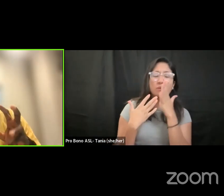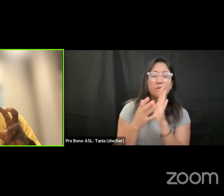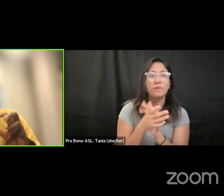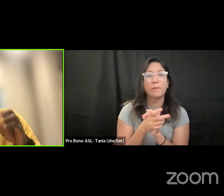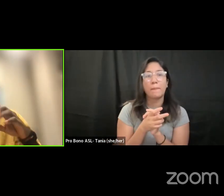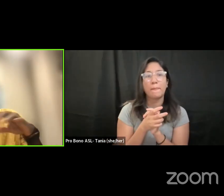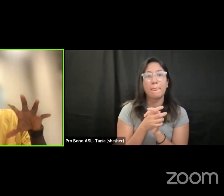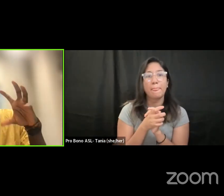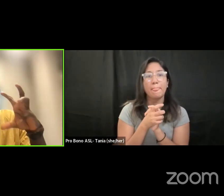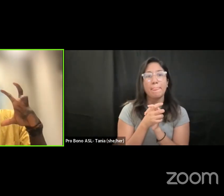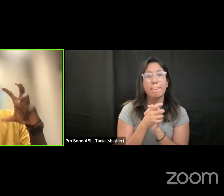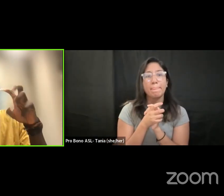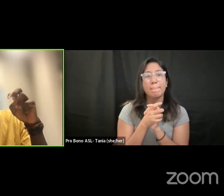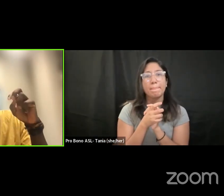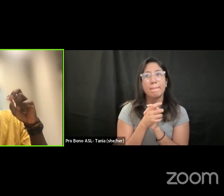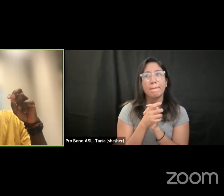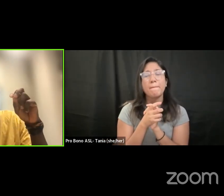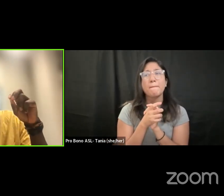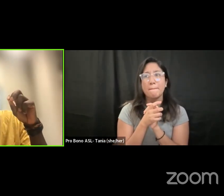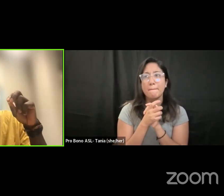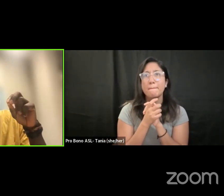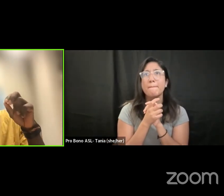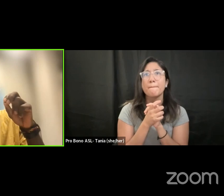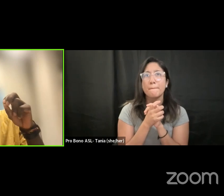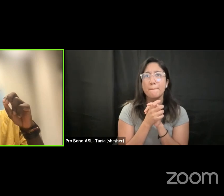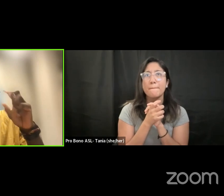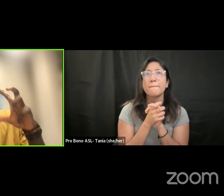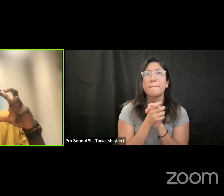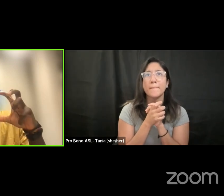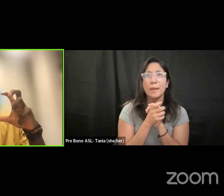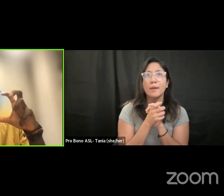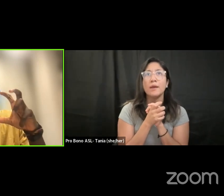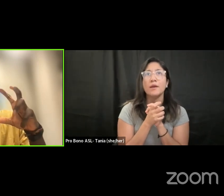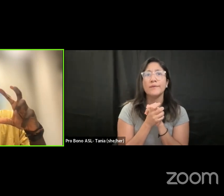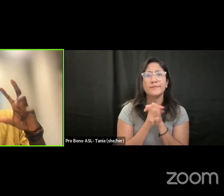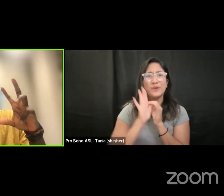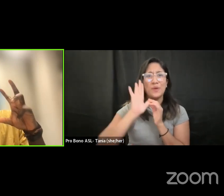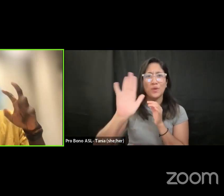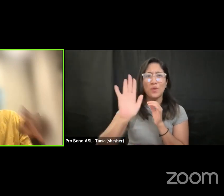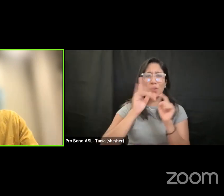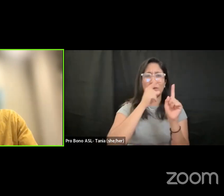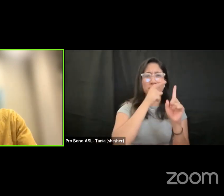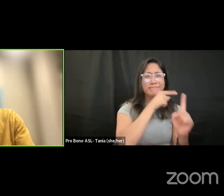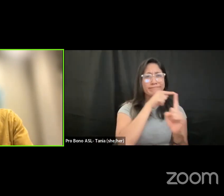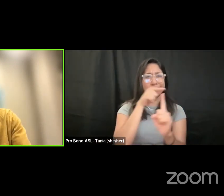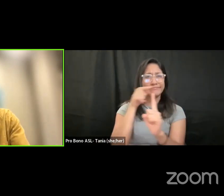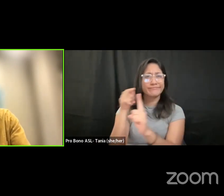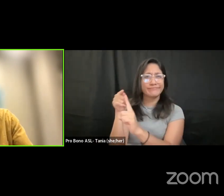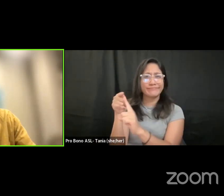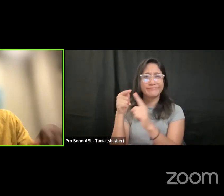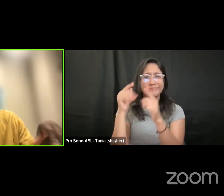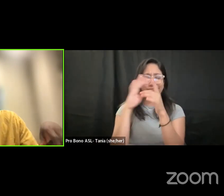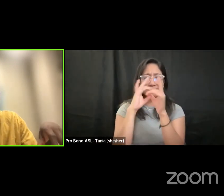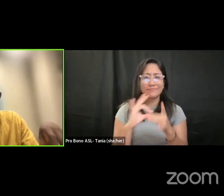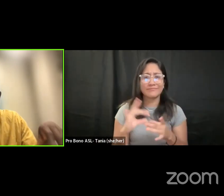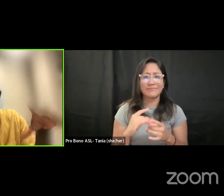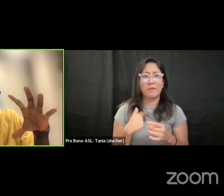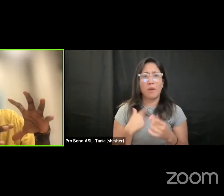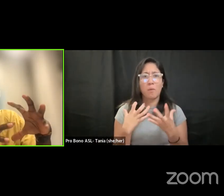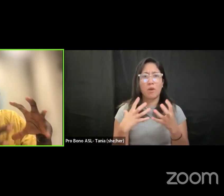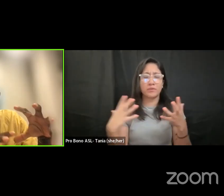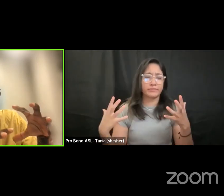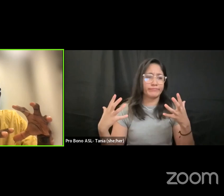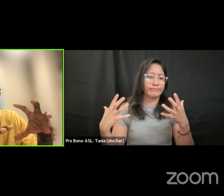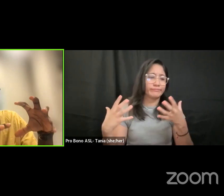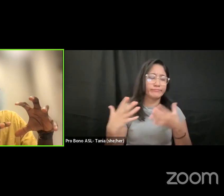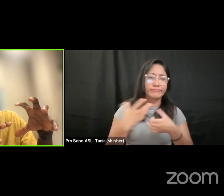i just want to what i want to do is bring some of those key points together now and then maybe ask you also a follow-up